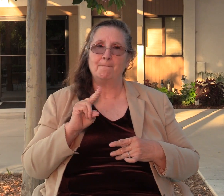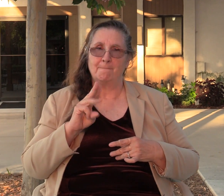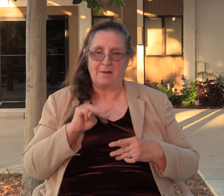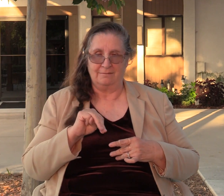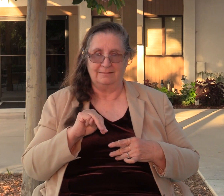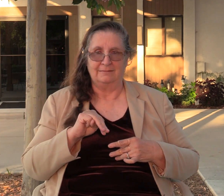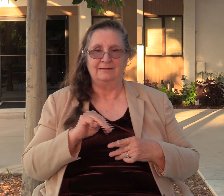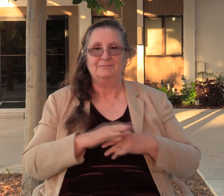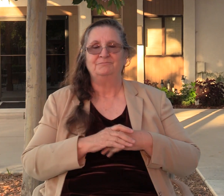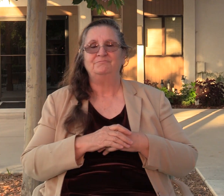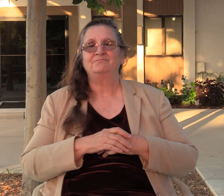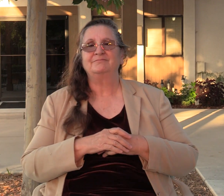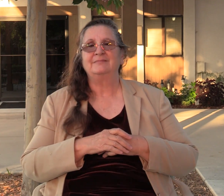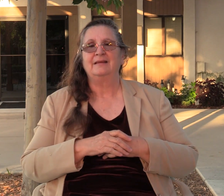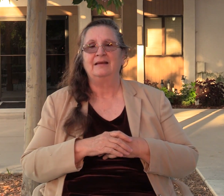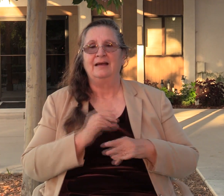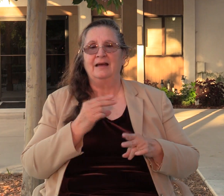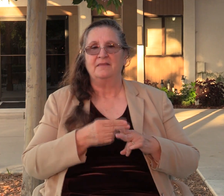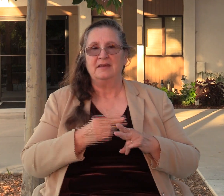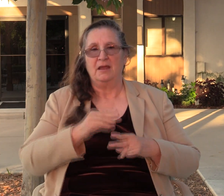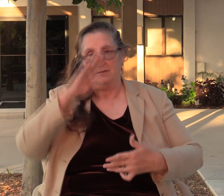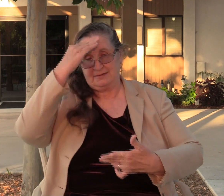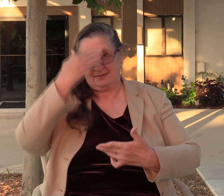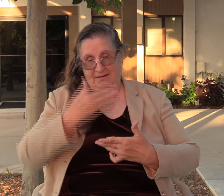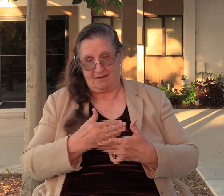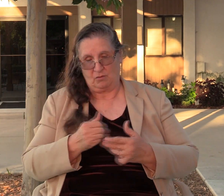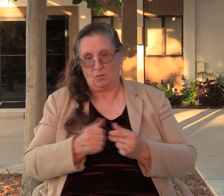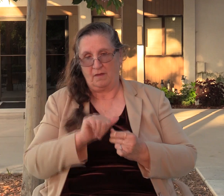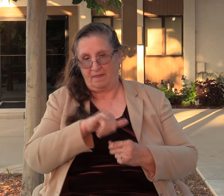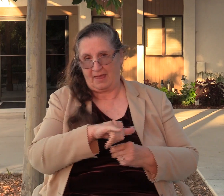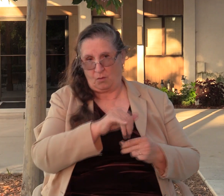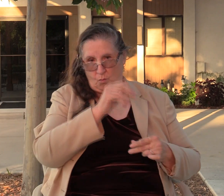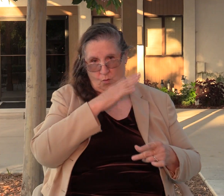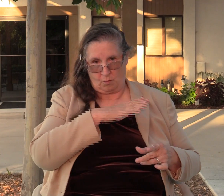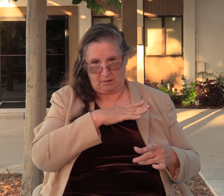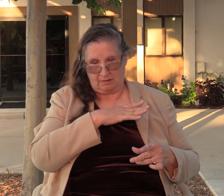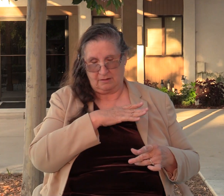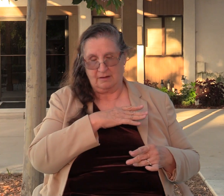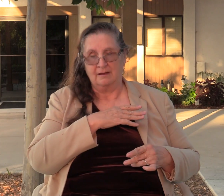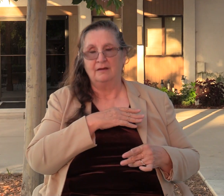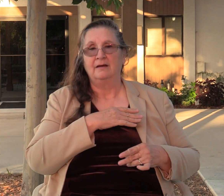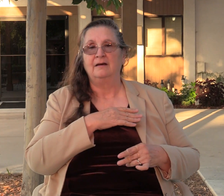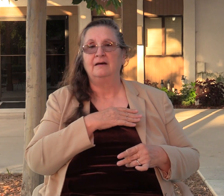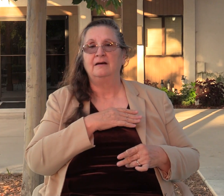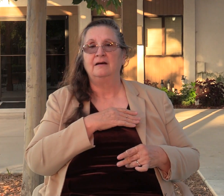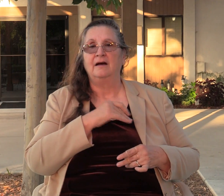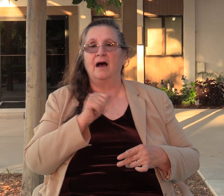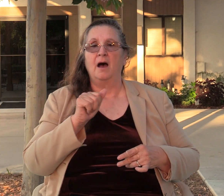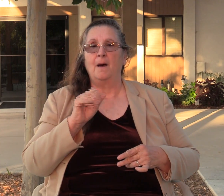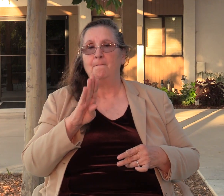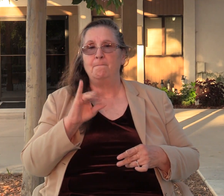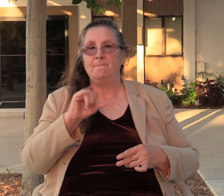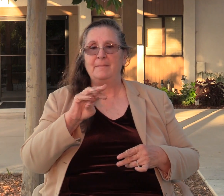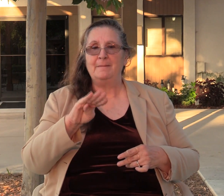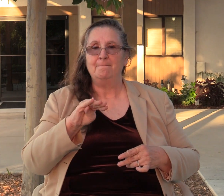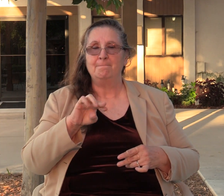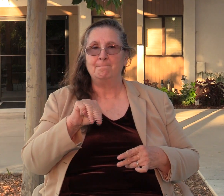Now, the name of Gideon's son with this concubine is a man named Abimelech. Abimelech.